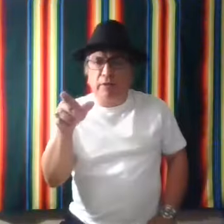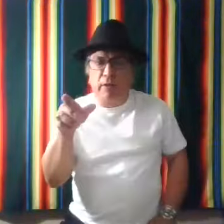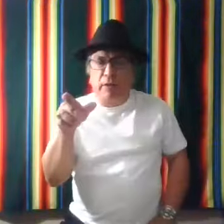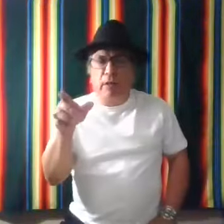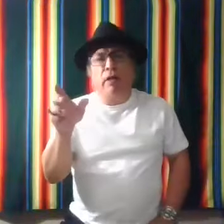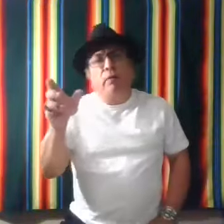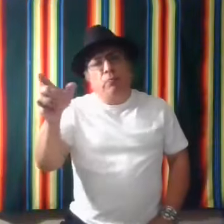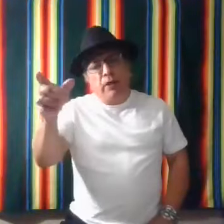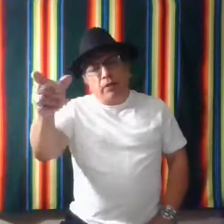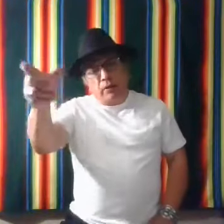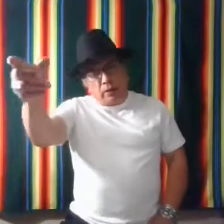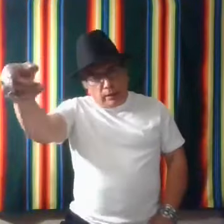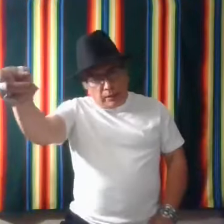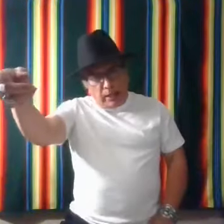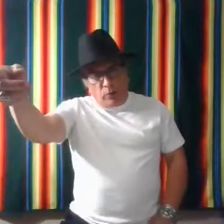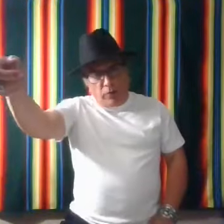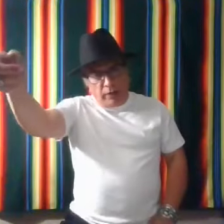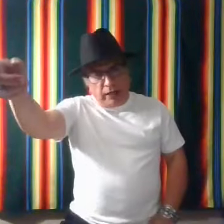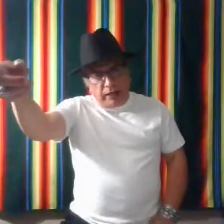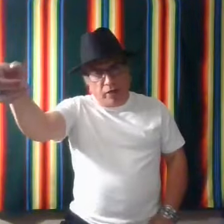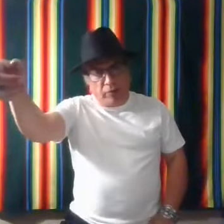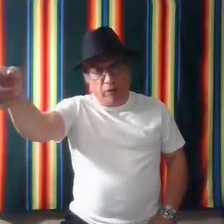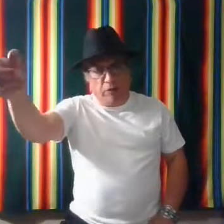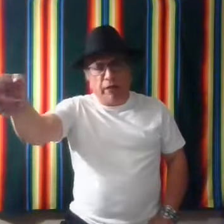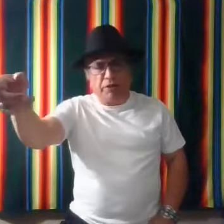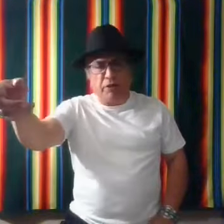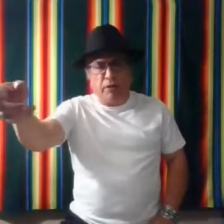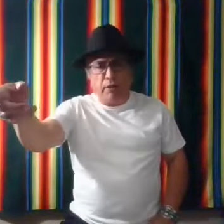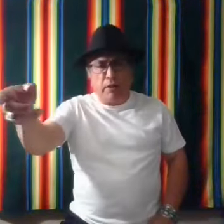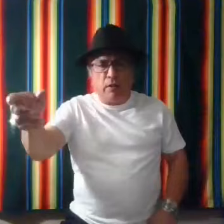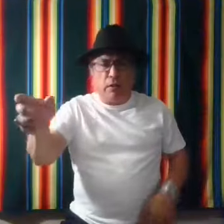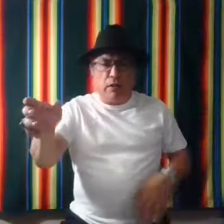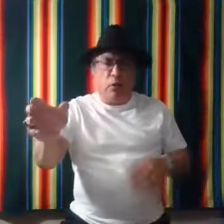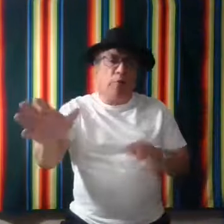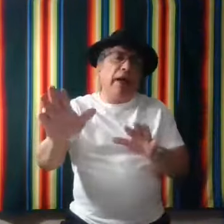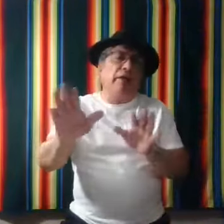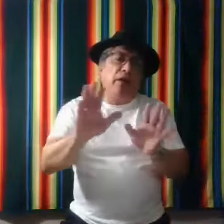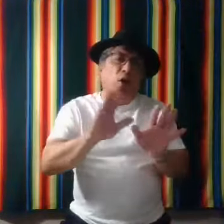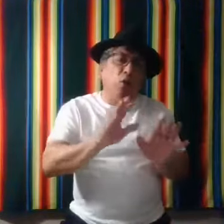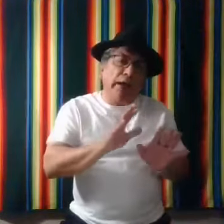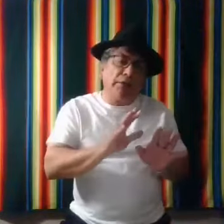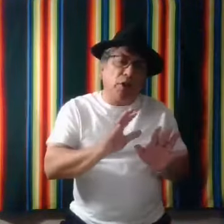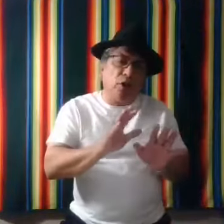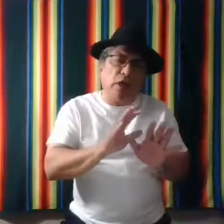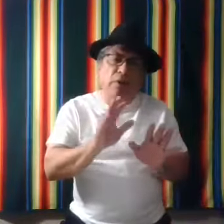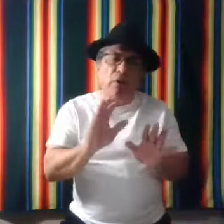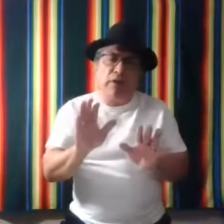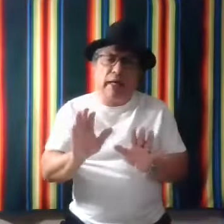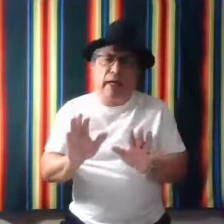but kind of downward in their direction, going back to the old ways a long time ago that they had